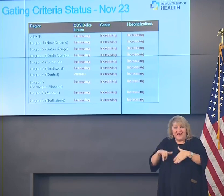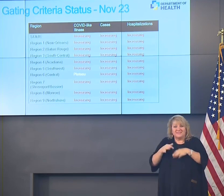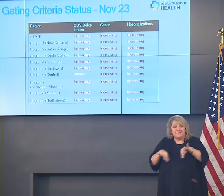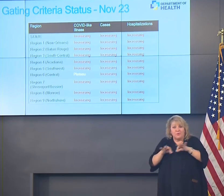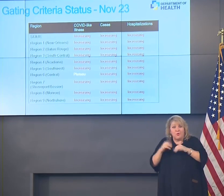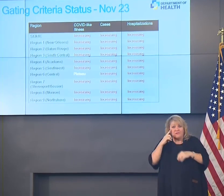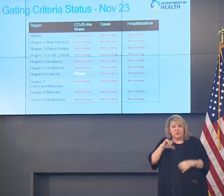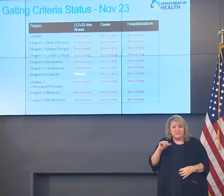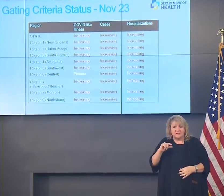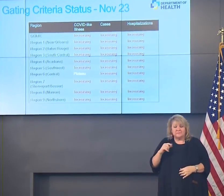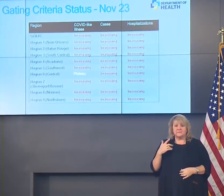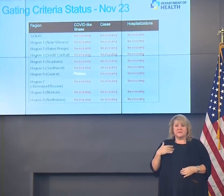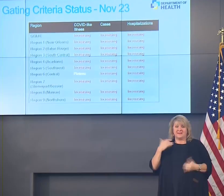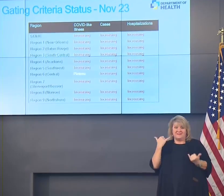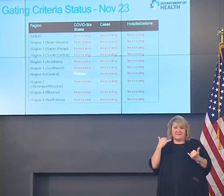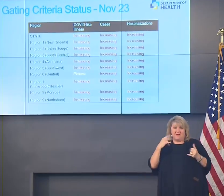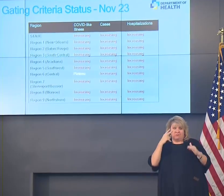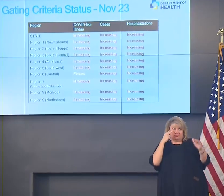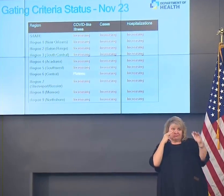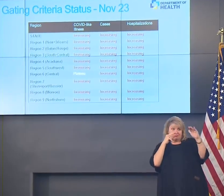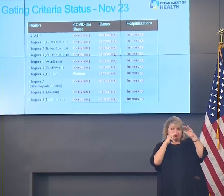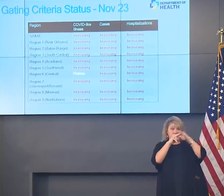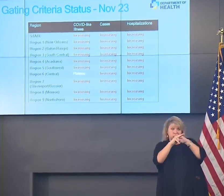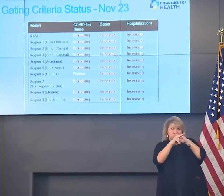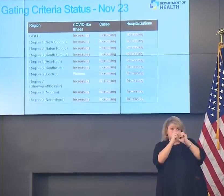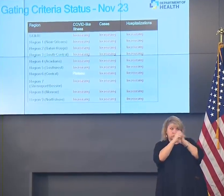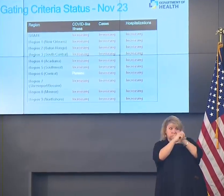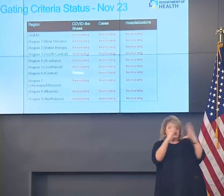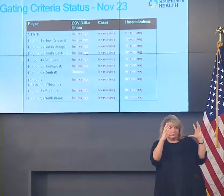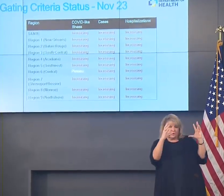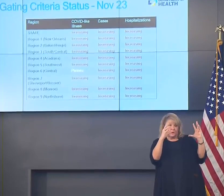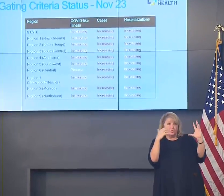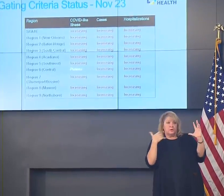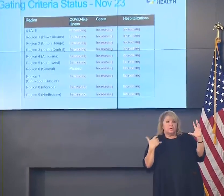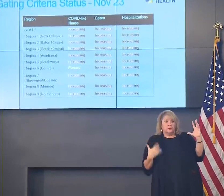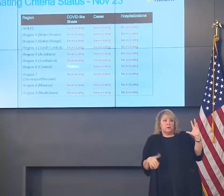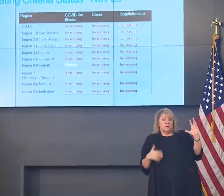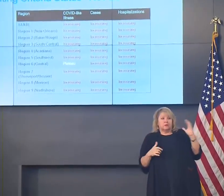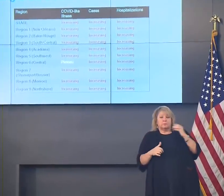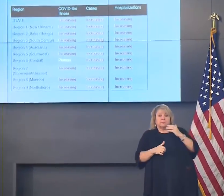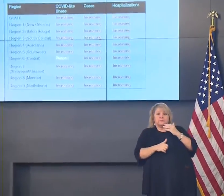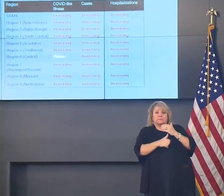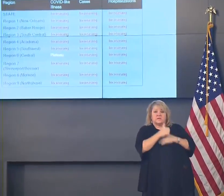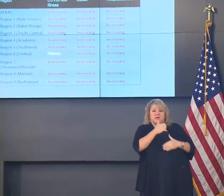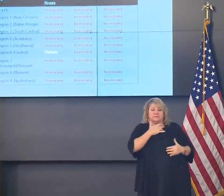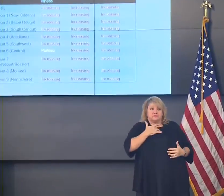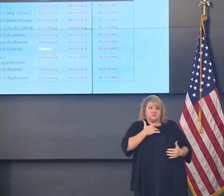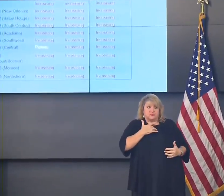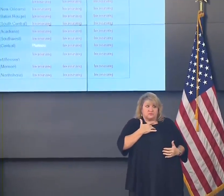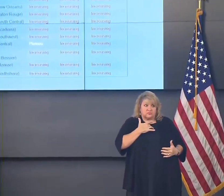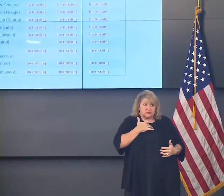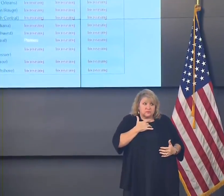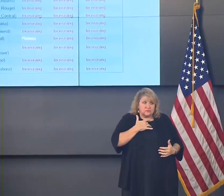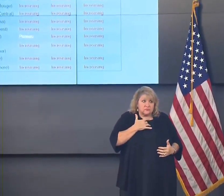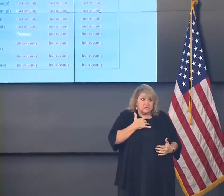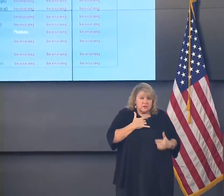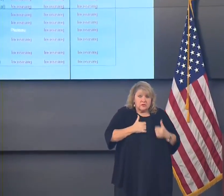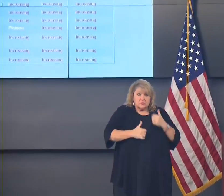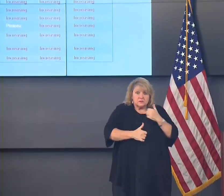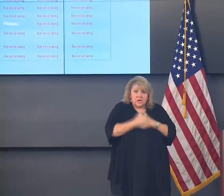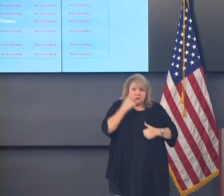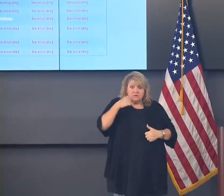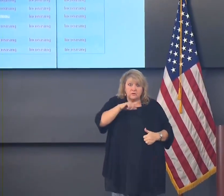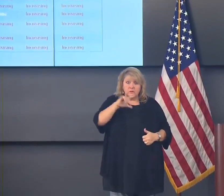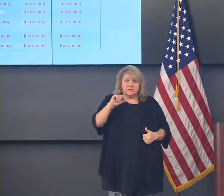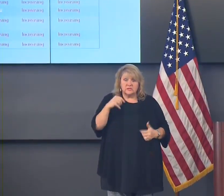I'll say the path ahead right now is dangerous. This is a dangerous time for Louisiana. And